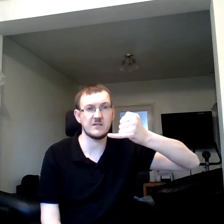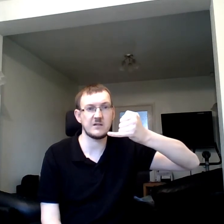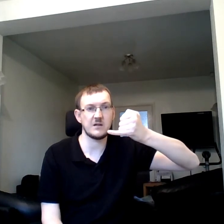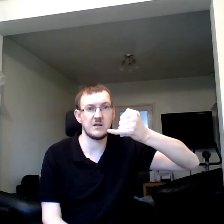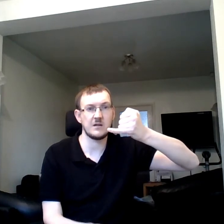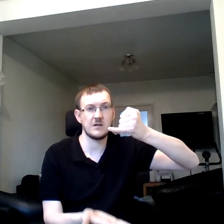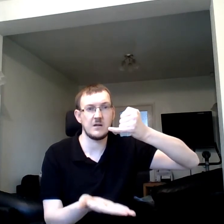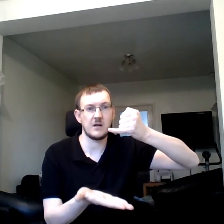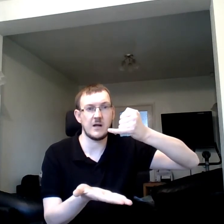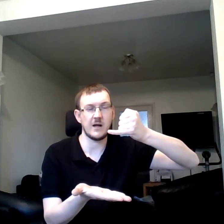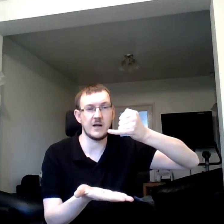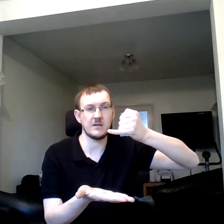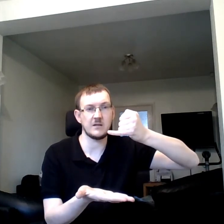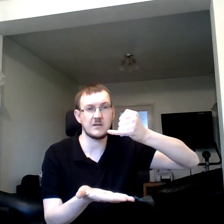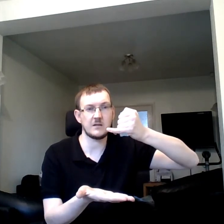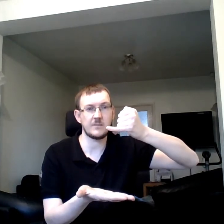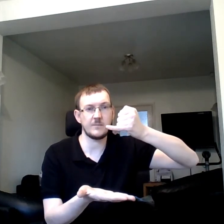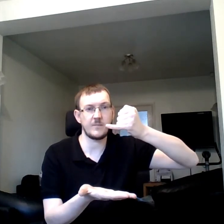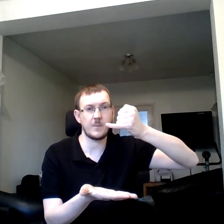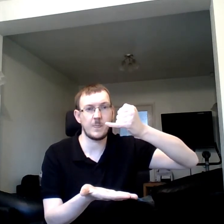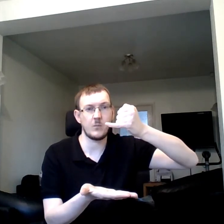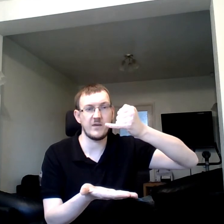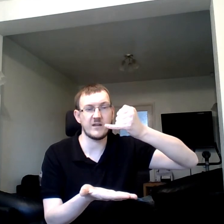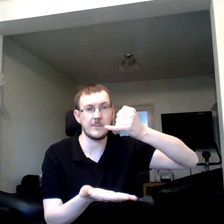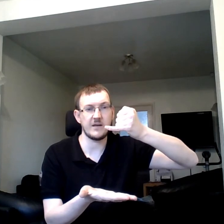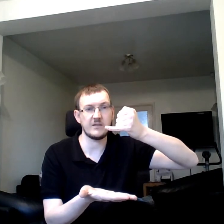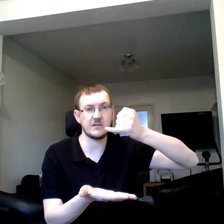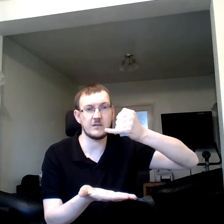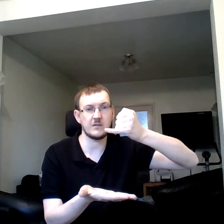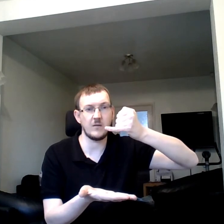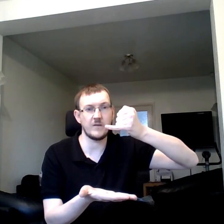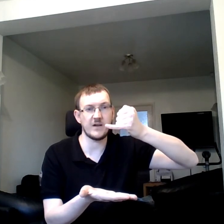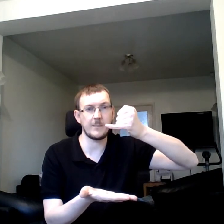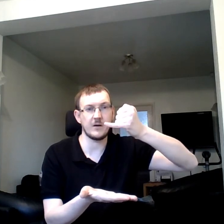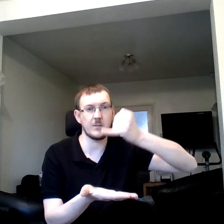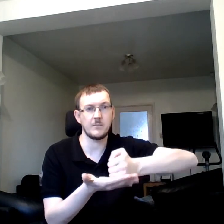fist and we tap it on the flat palm.